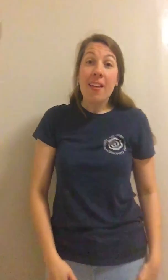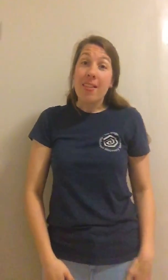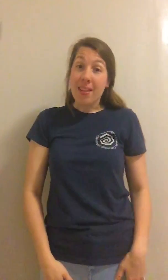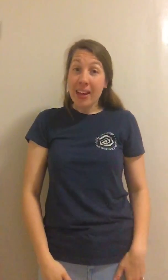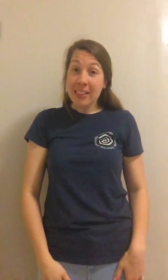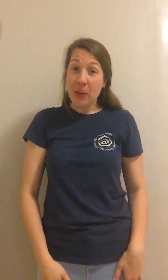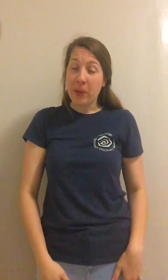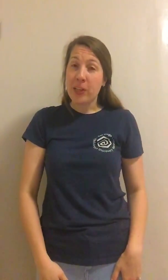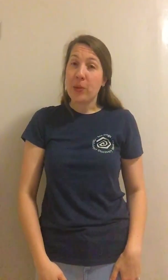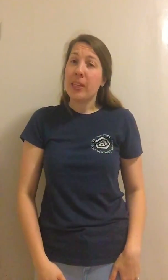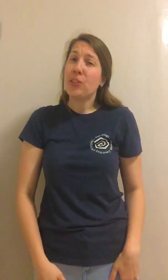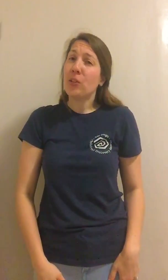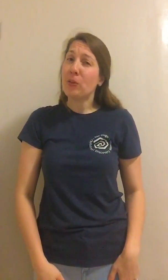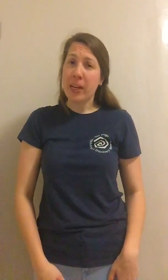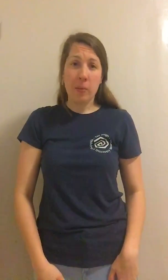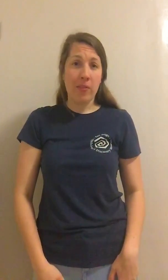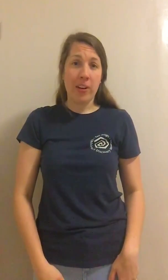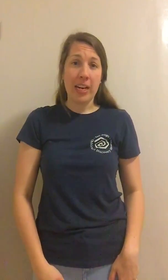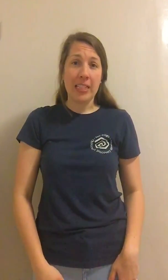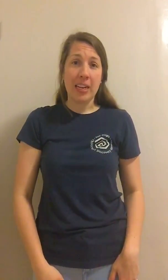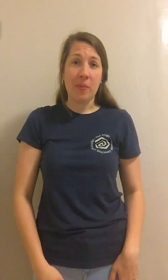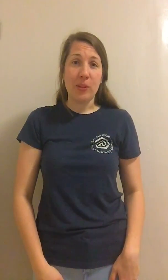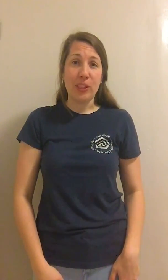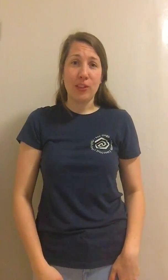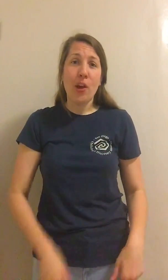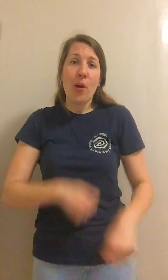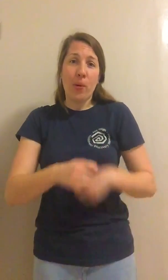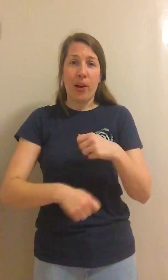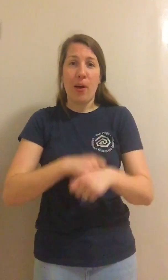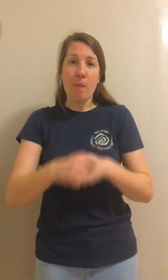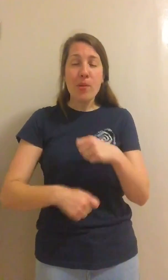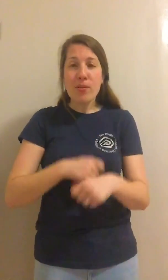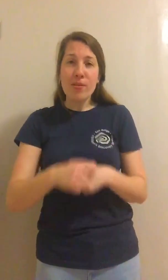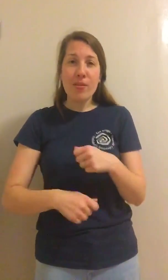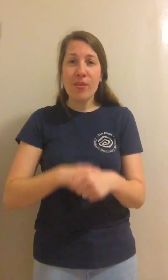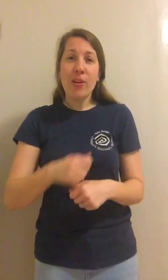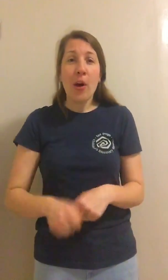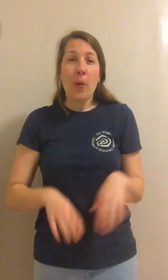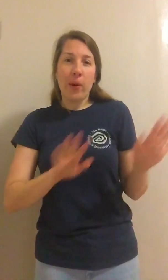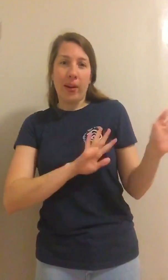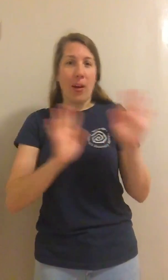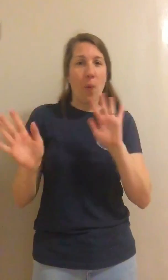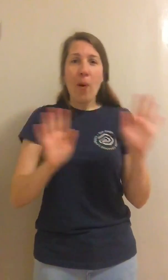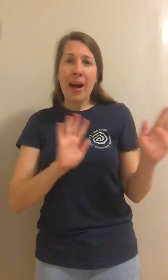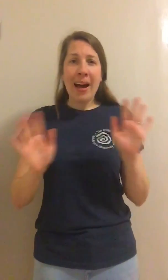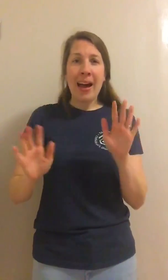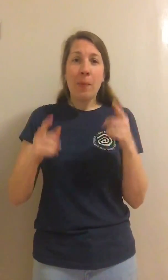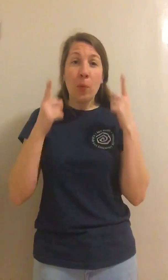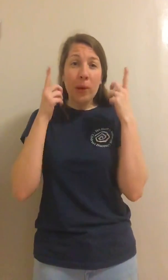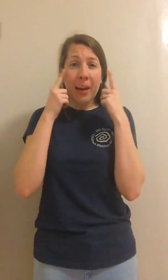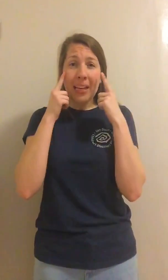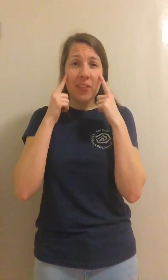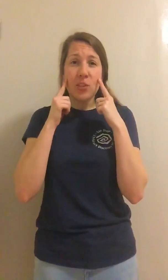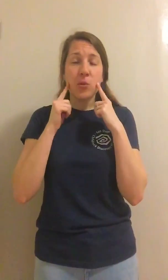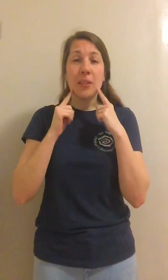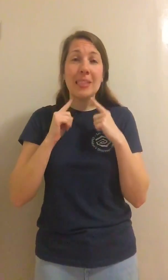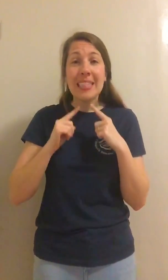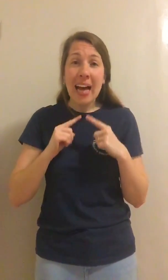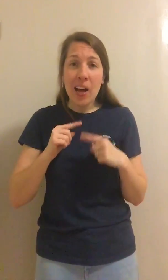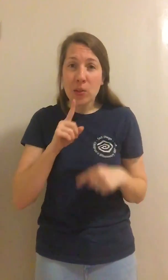The next song we're going to do is a great one for kinesthetic motion. We're going to move, we're going to wipe, we might even do some sounds